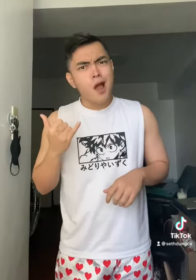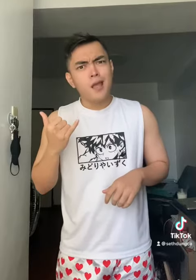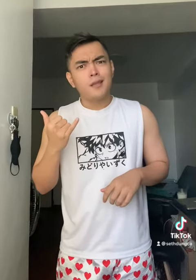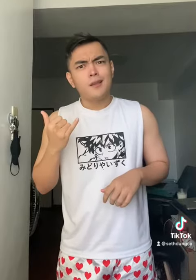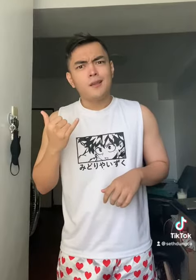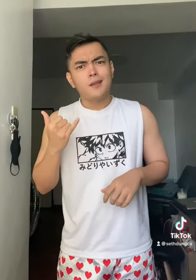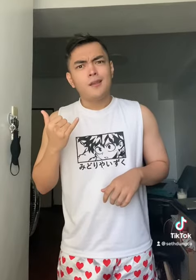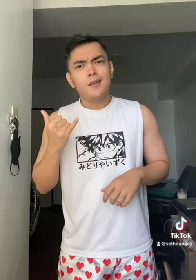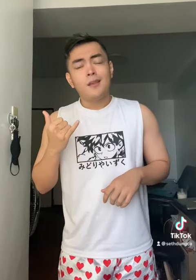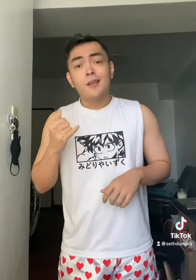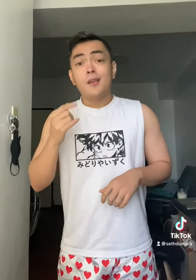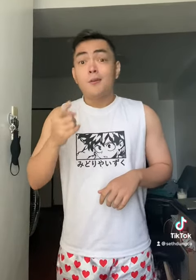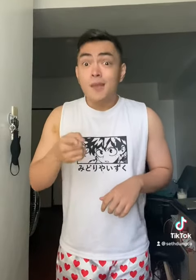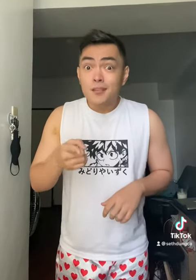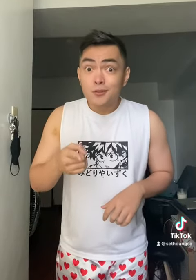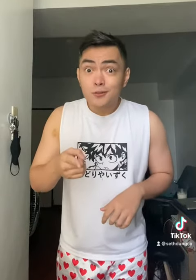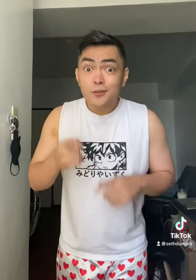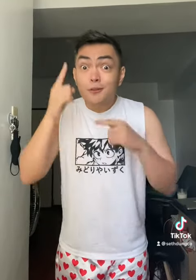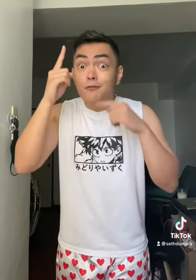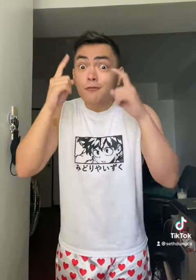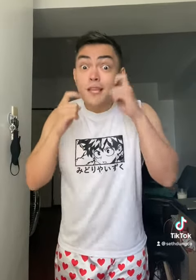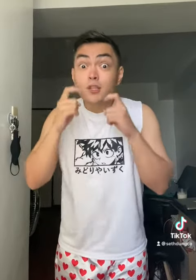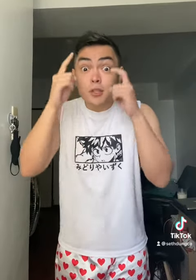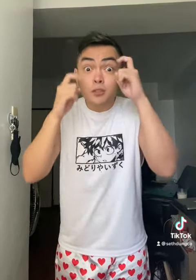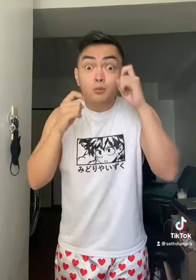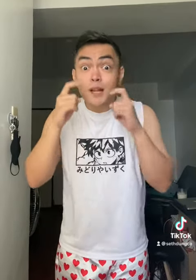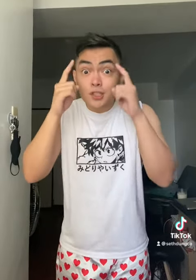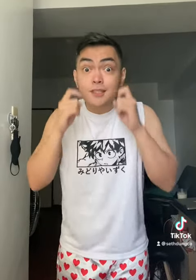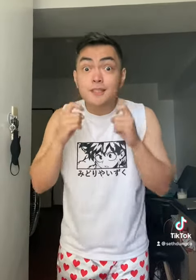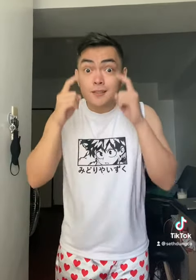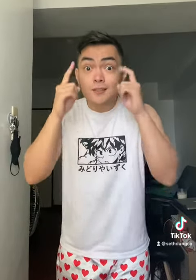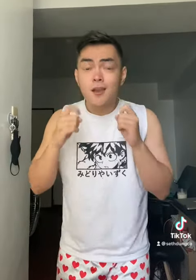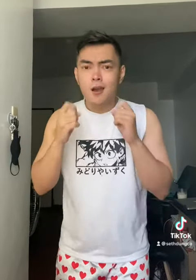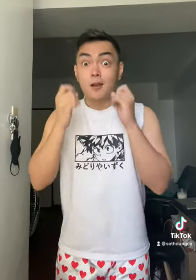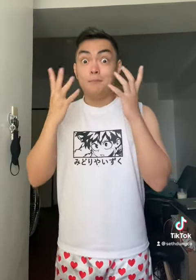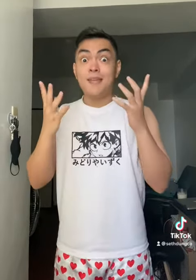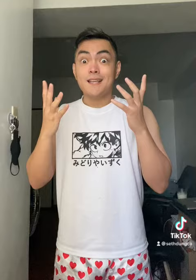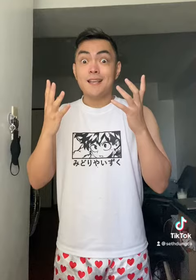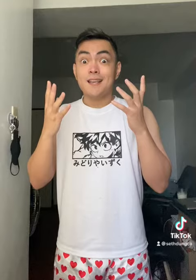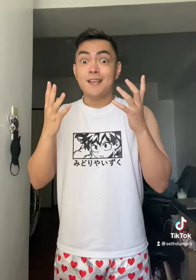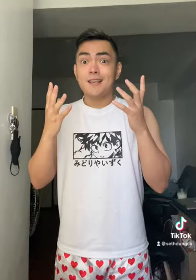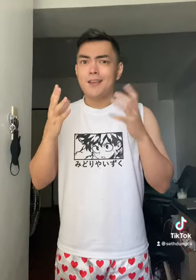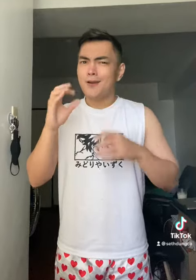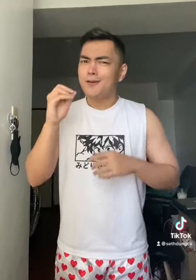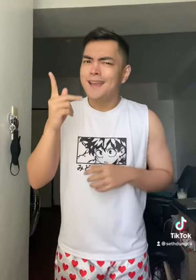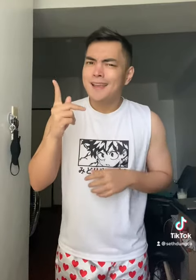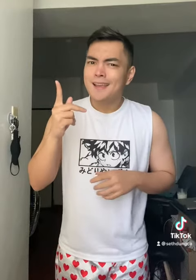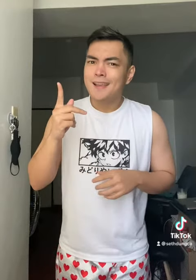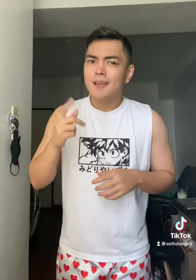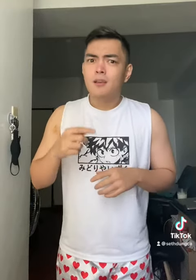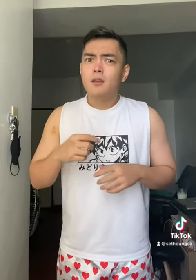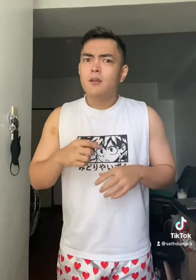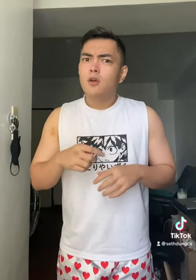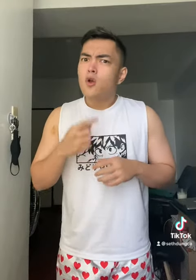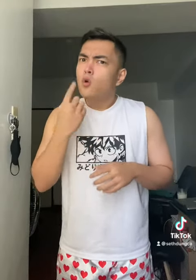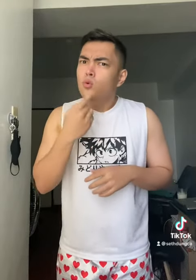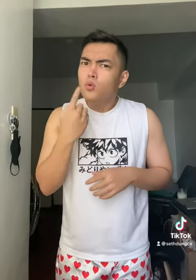Make sure your facial expressions are big. Okay? Who?